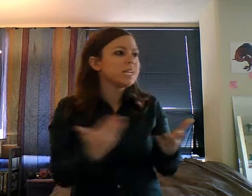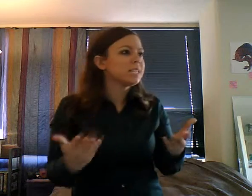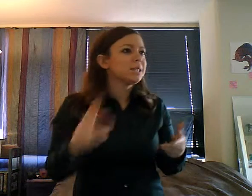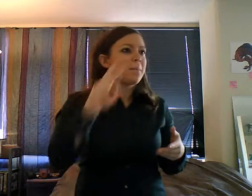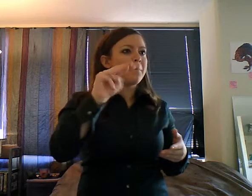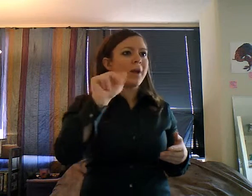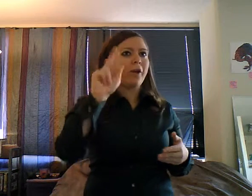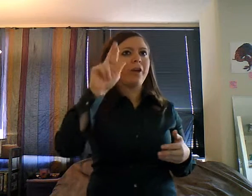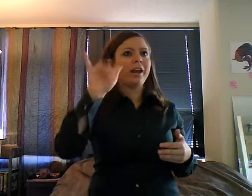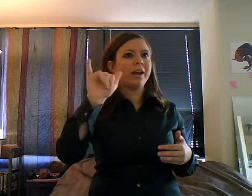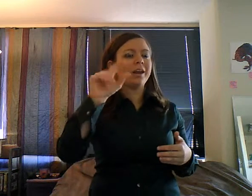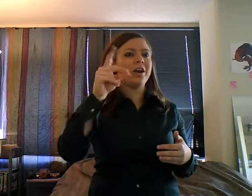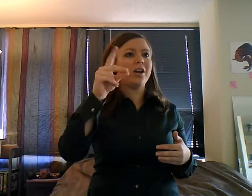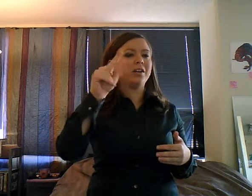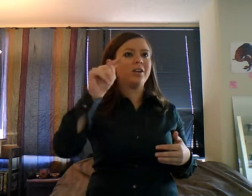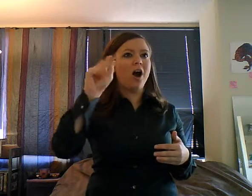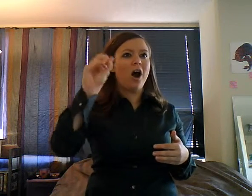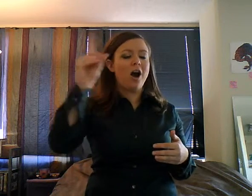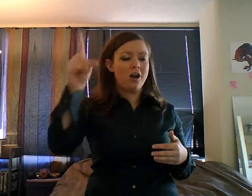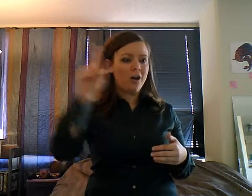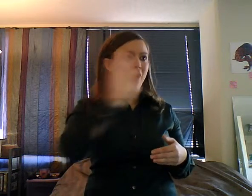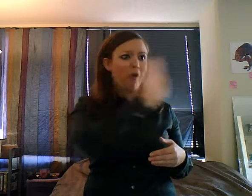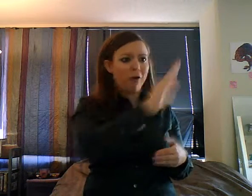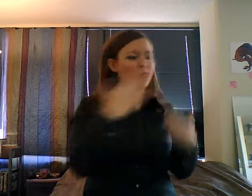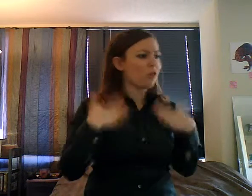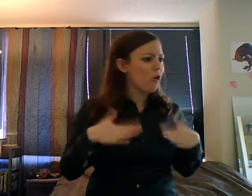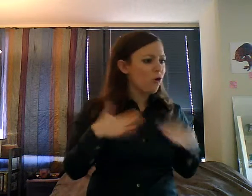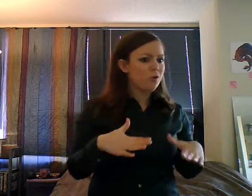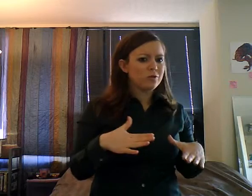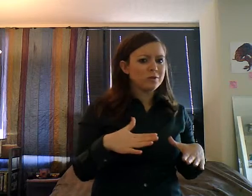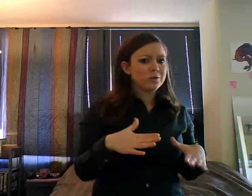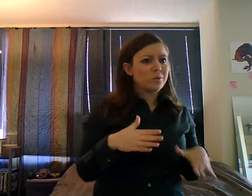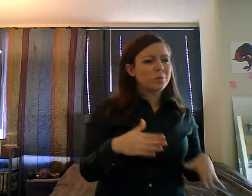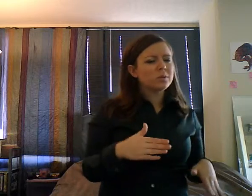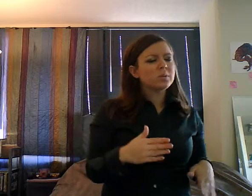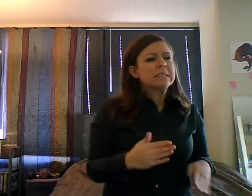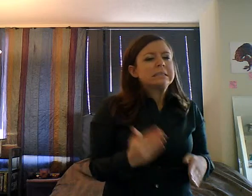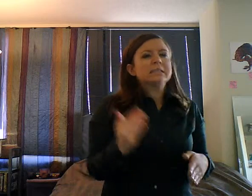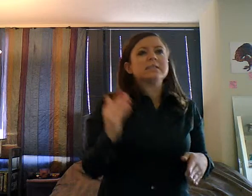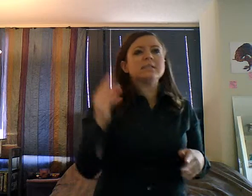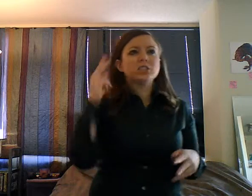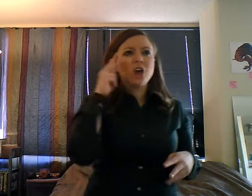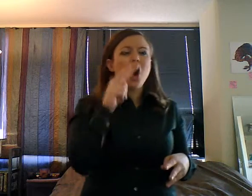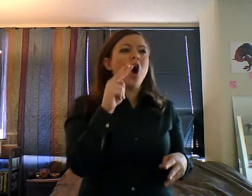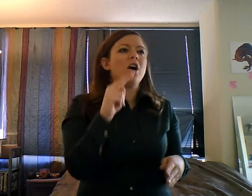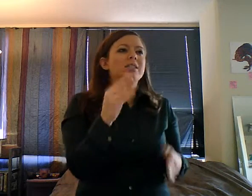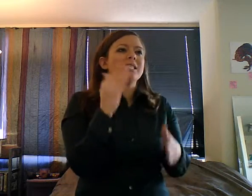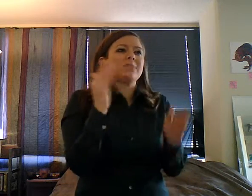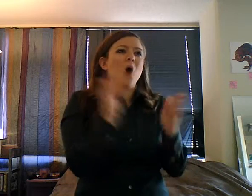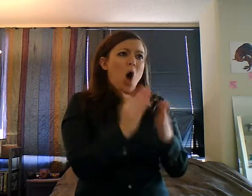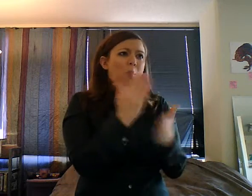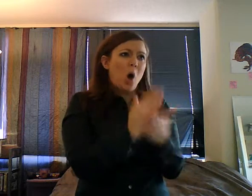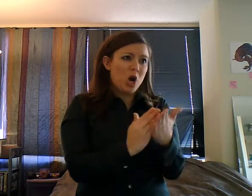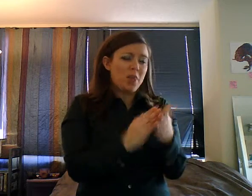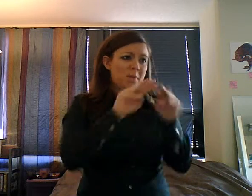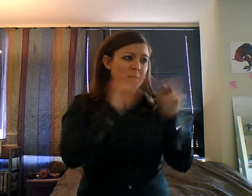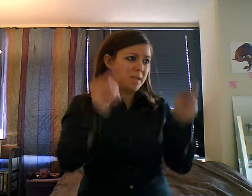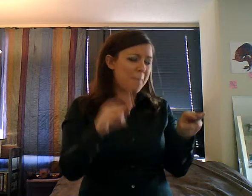fraction of the museum. There was just so many people there that we just wanted to go. Now we went over to the Natural History, or I'm sorry,